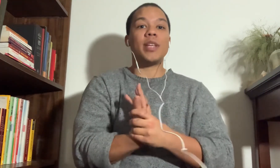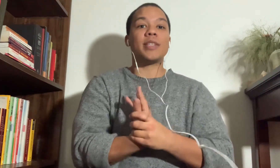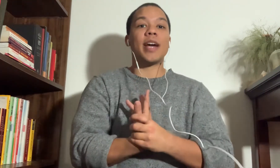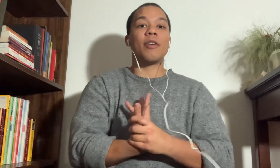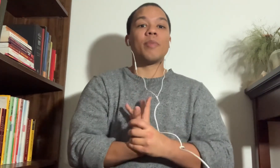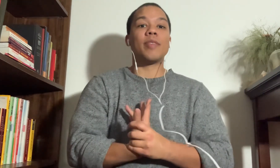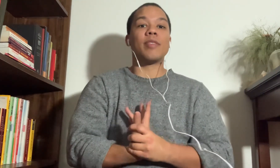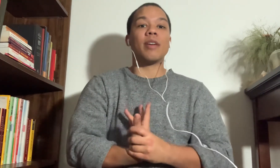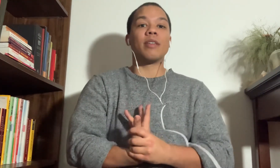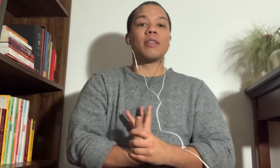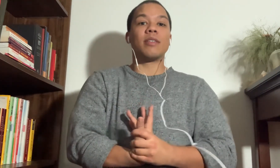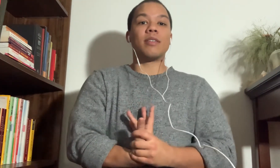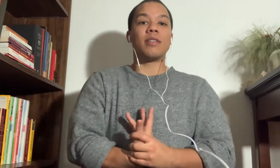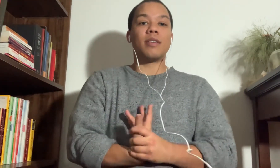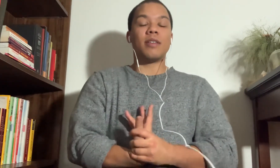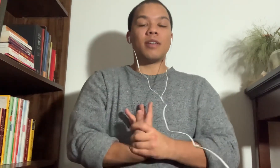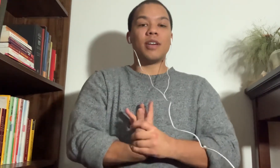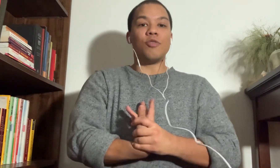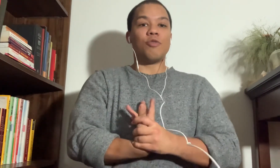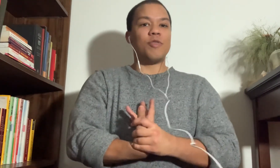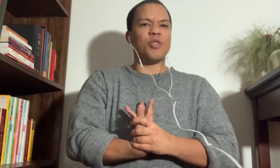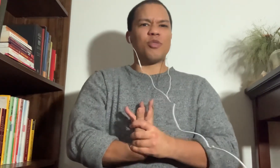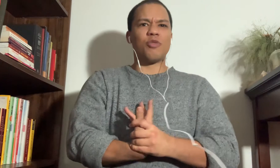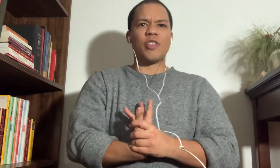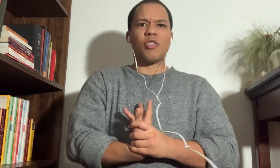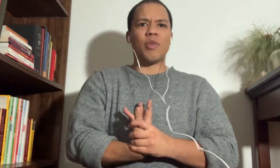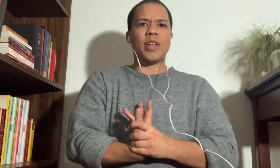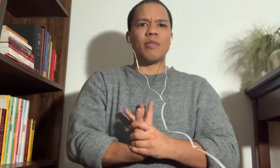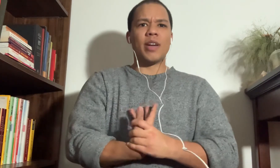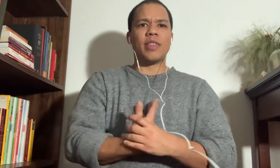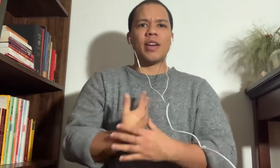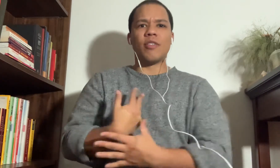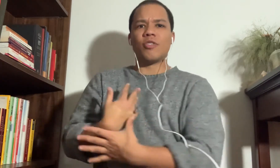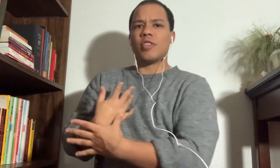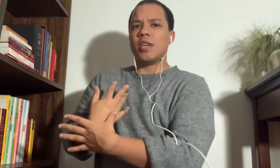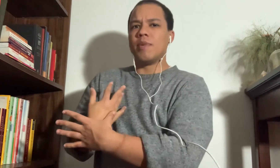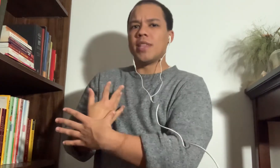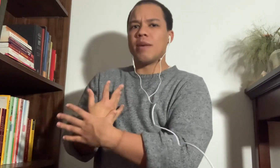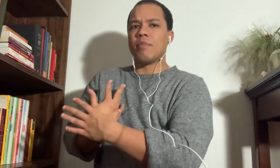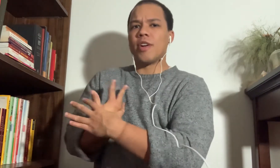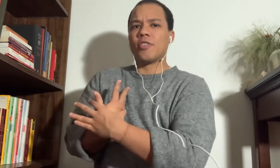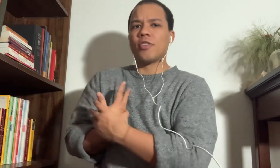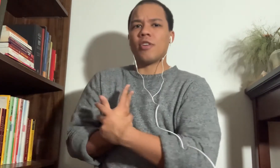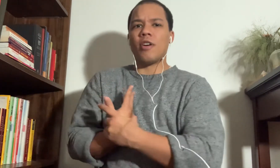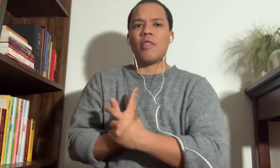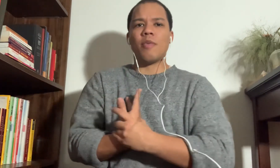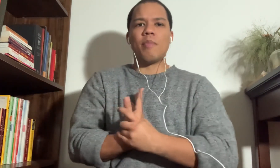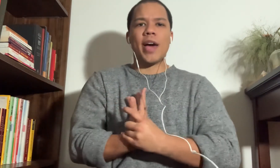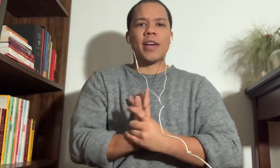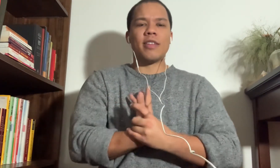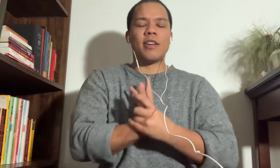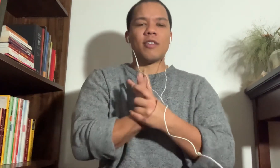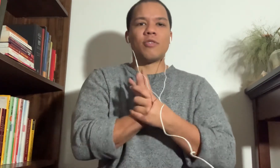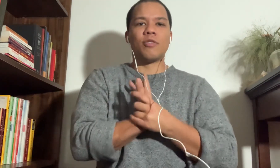down my center. And you should feel the stretch already right there. Just keeping that pressure on the back of the knuckles.